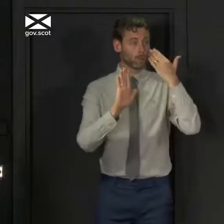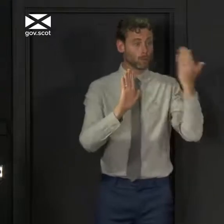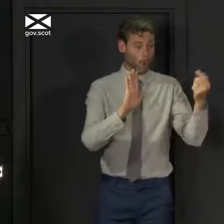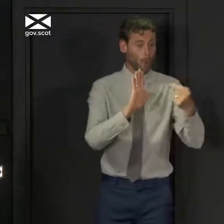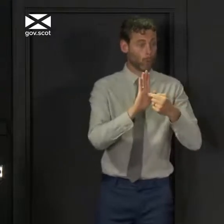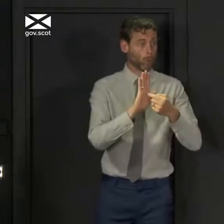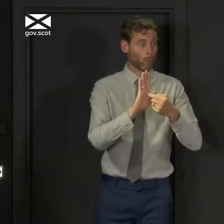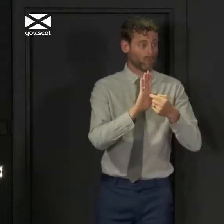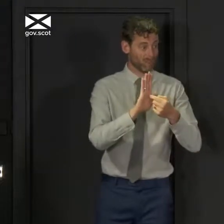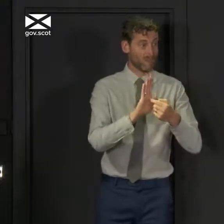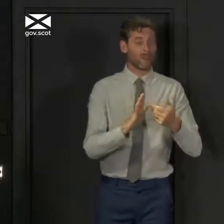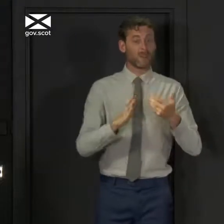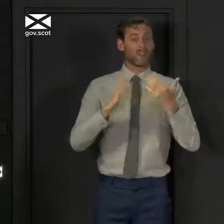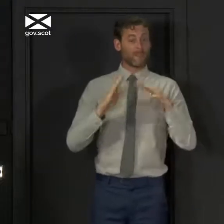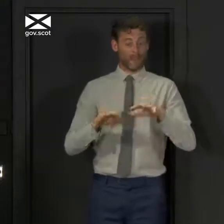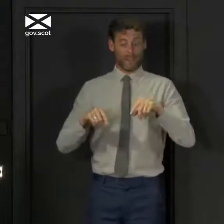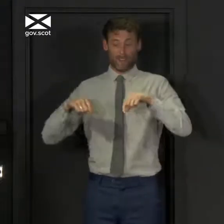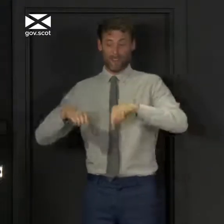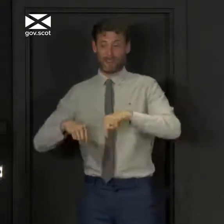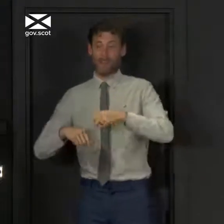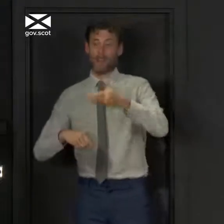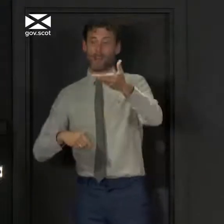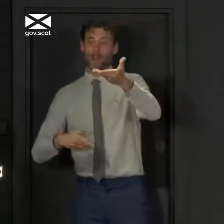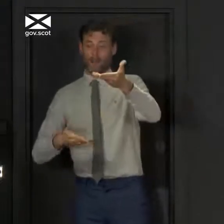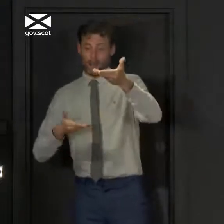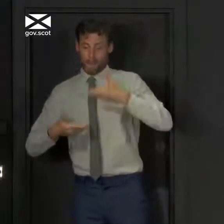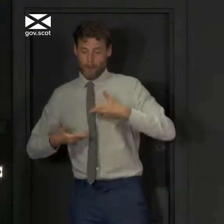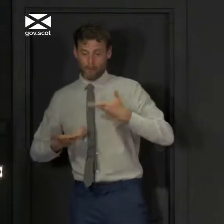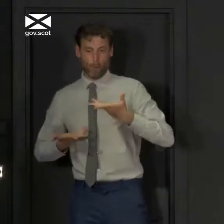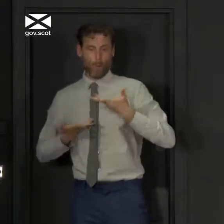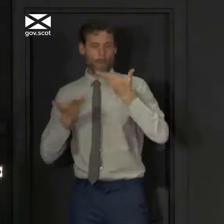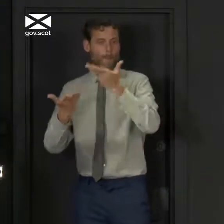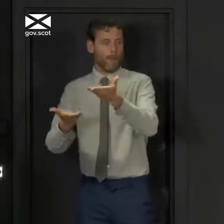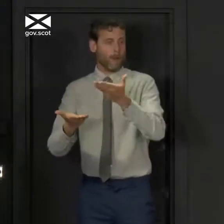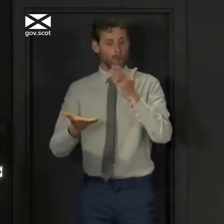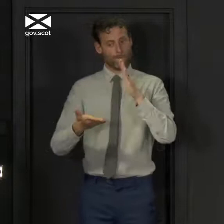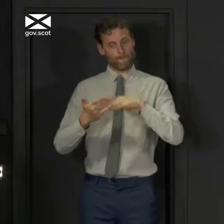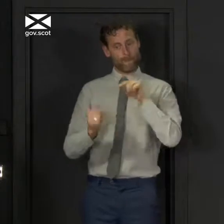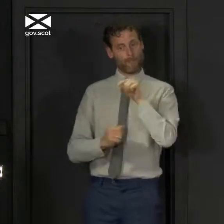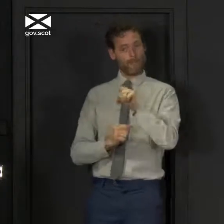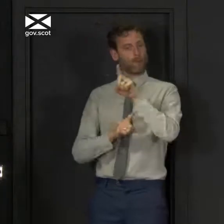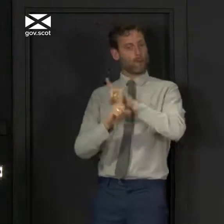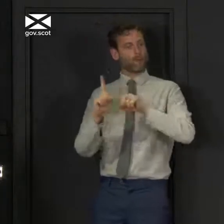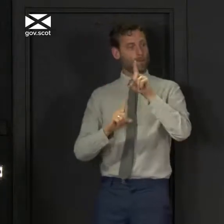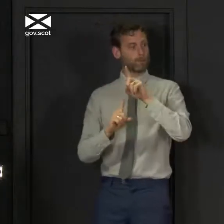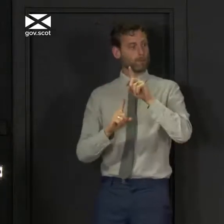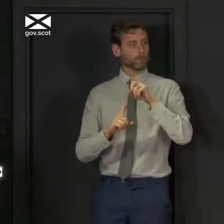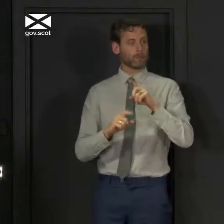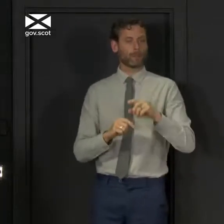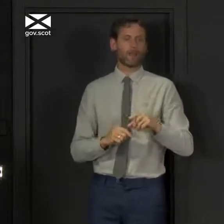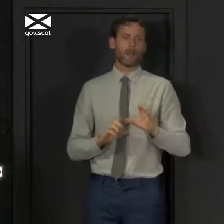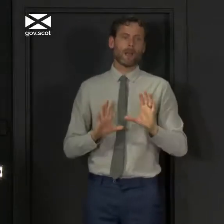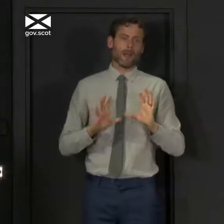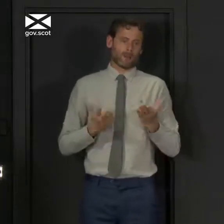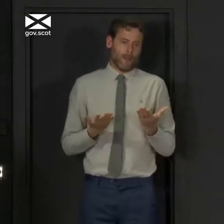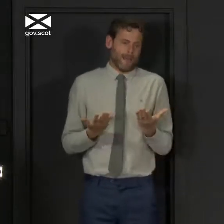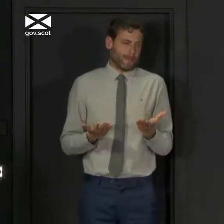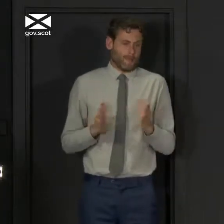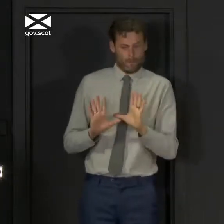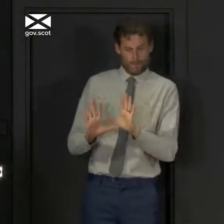any onward transmission from the cases that we know were infected during that conference. I think beyond that, I have